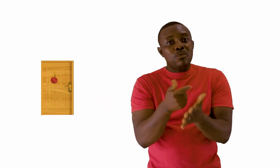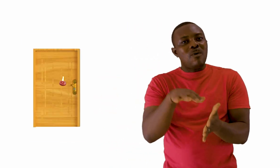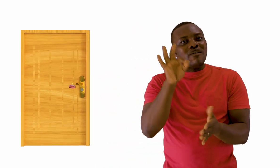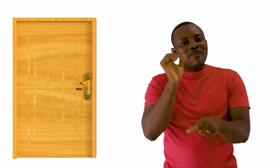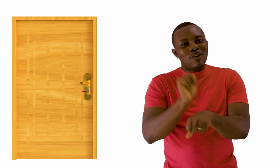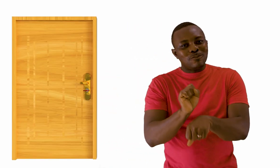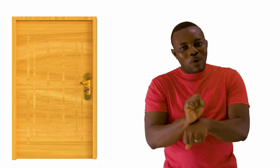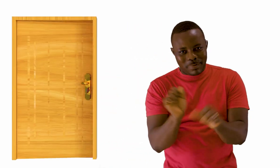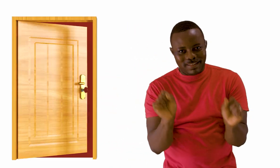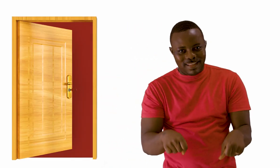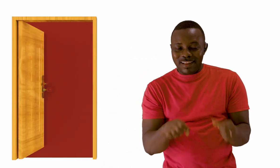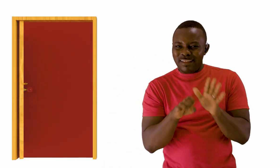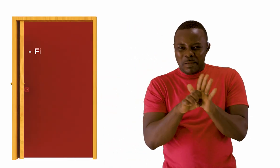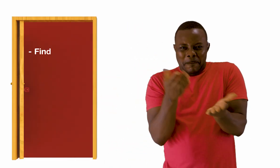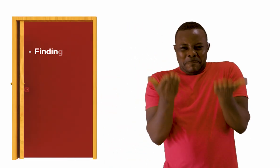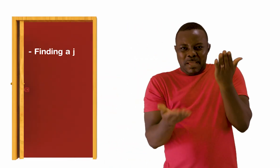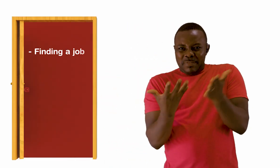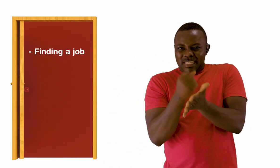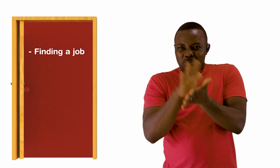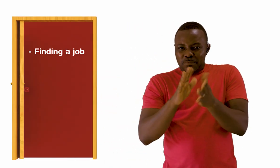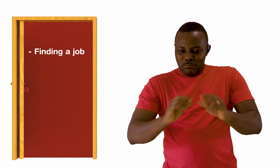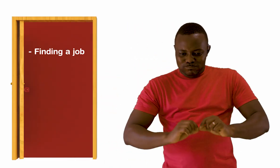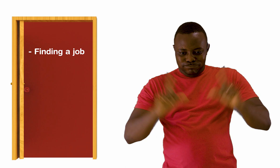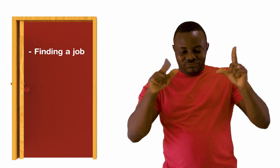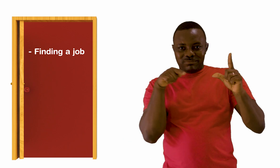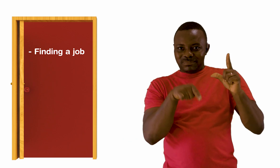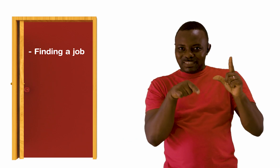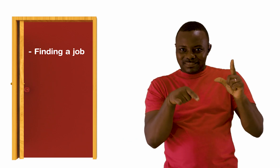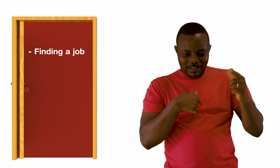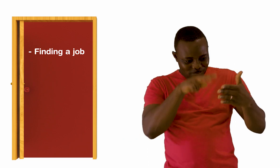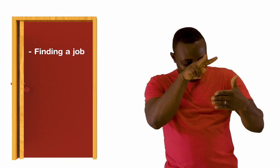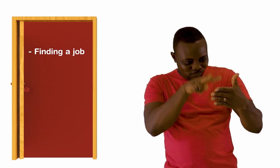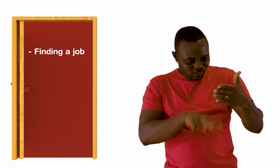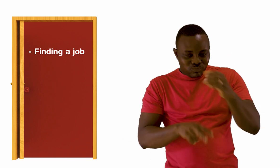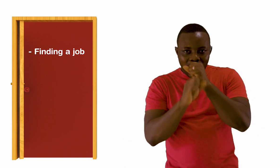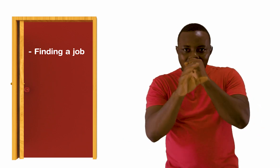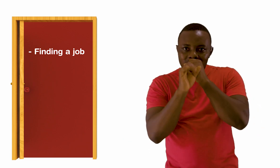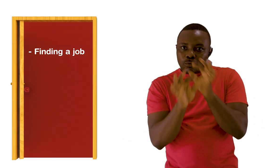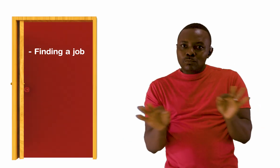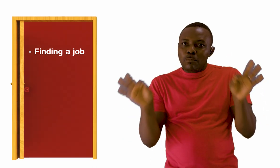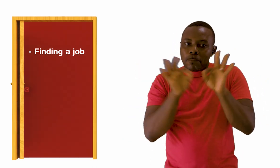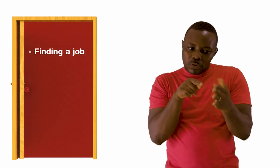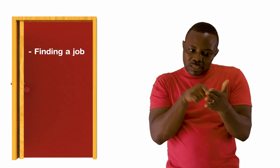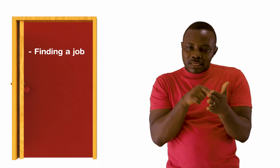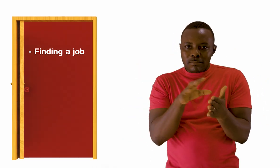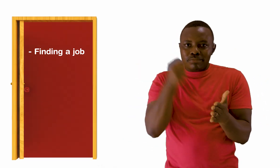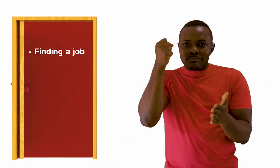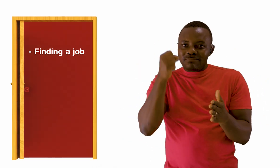media literacy can help you find a job. Maybe you see a job advertisement in the media. You read and clearly understand it. You take advantage of the opportunity